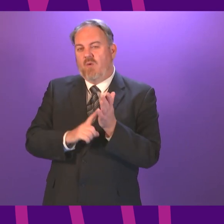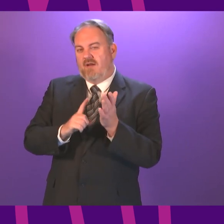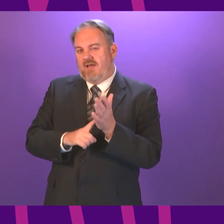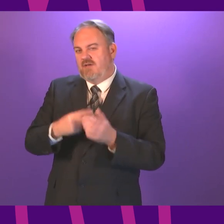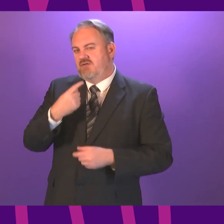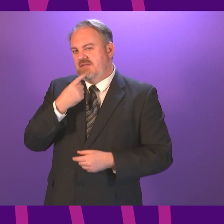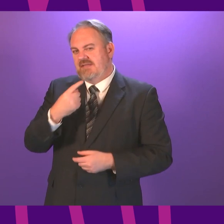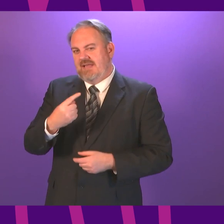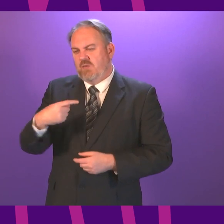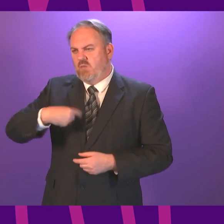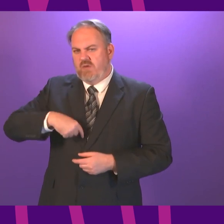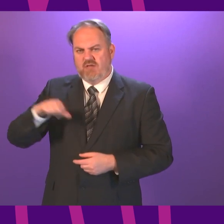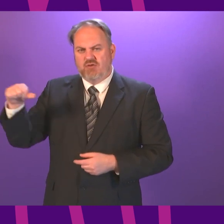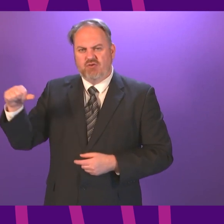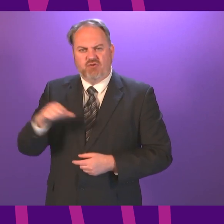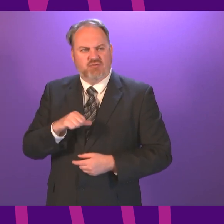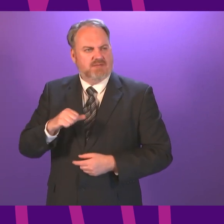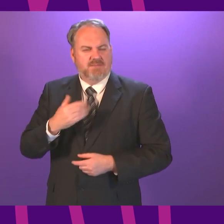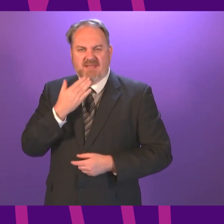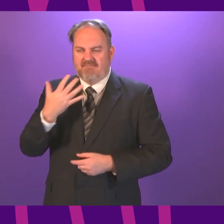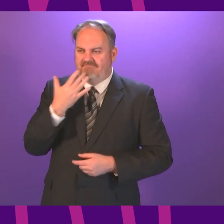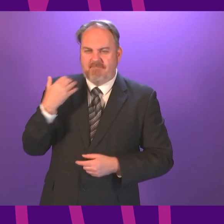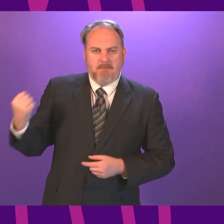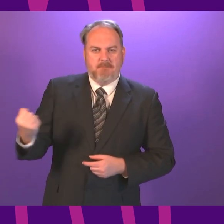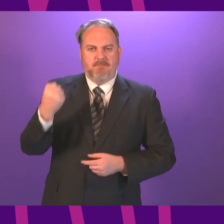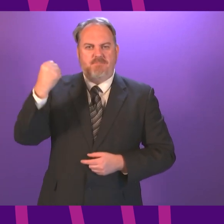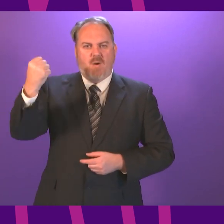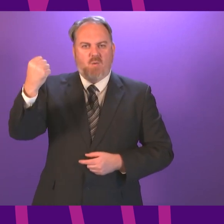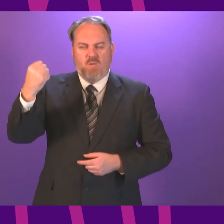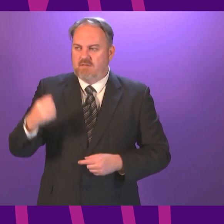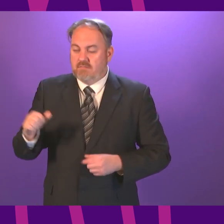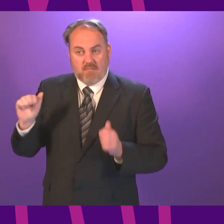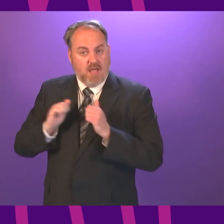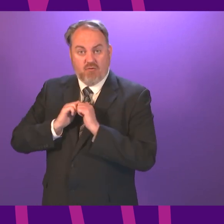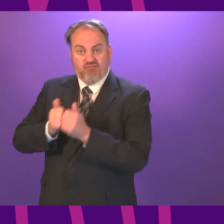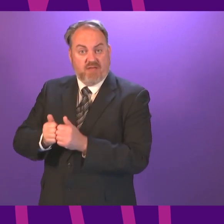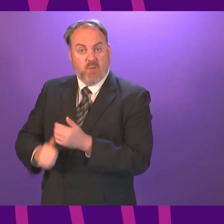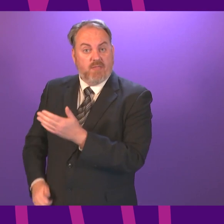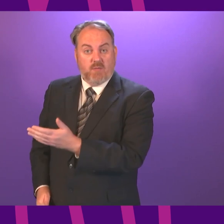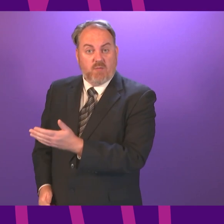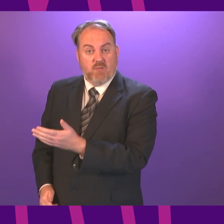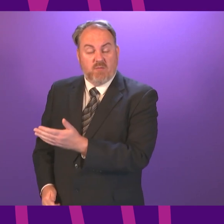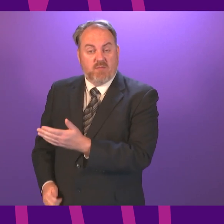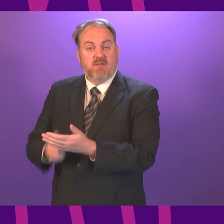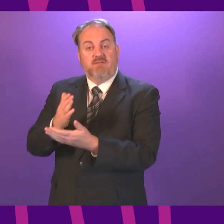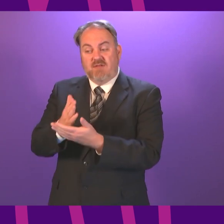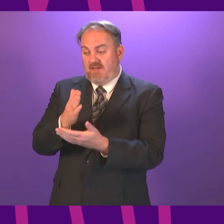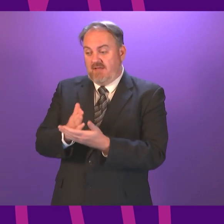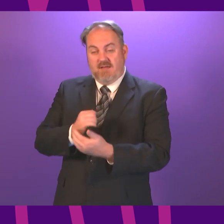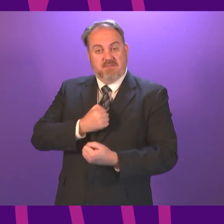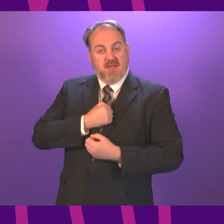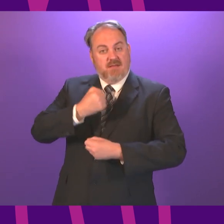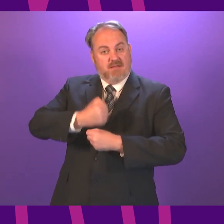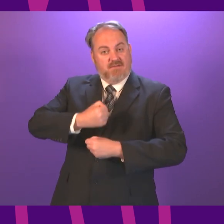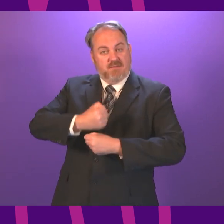there about being bold and taking risks and leaving our comfort zones The parliamentary arithmetic of this chamber mean that my government could